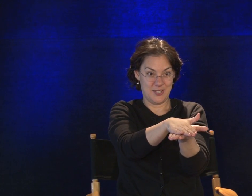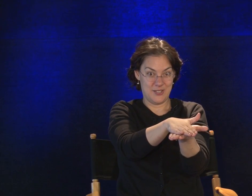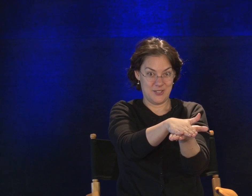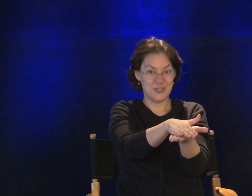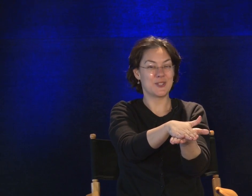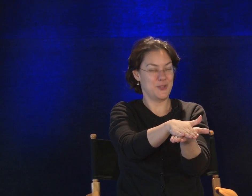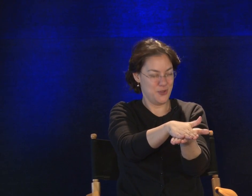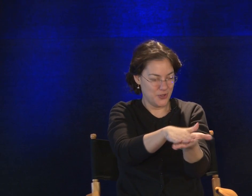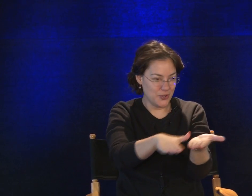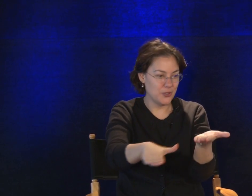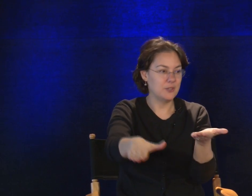School. School.